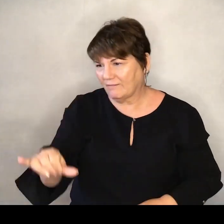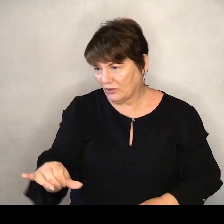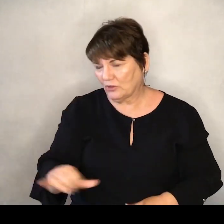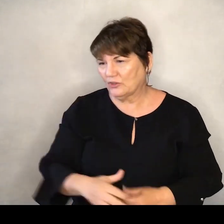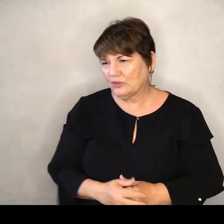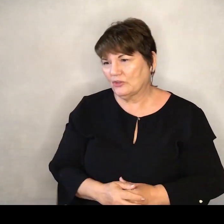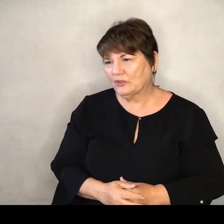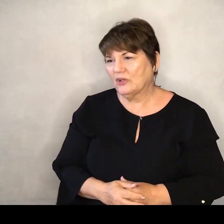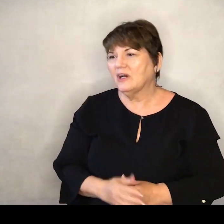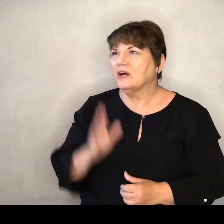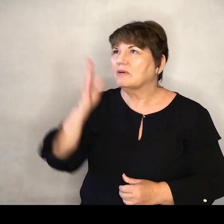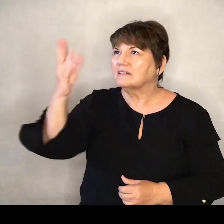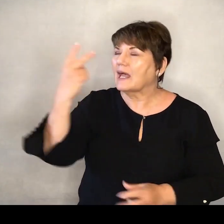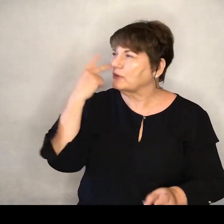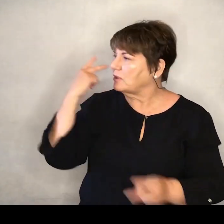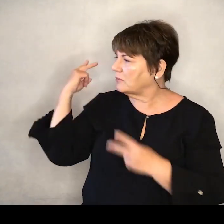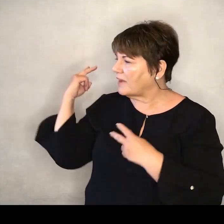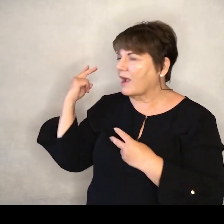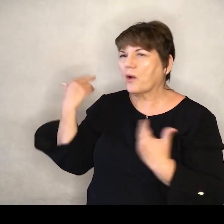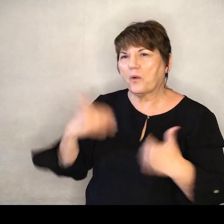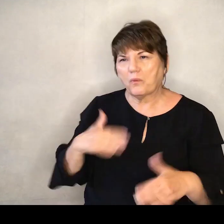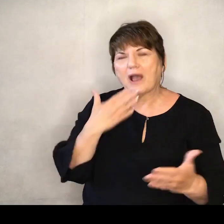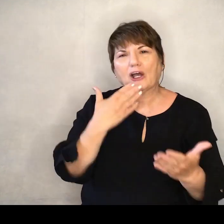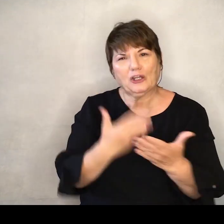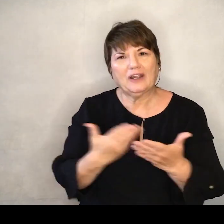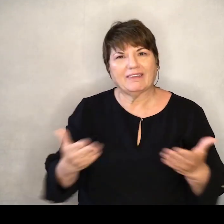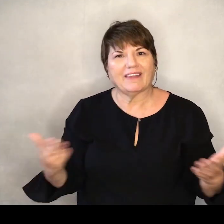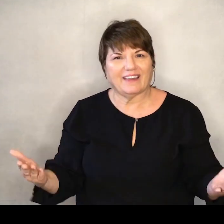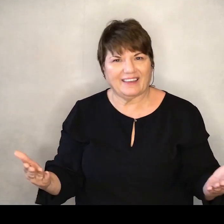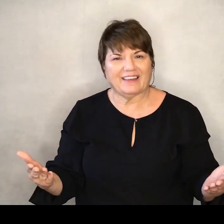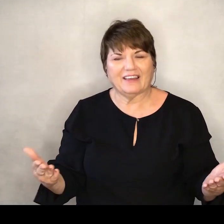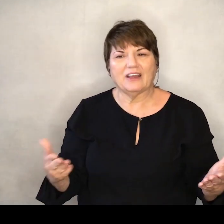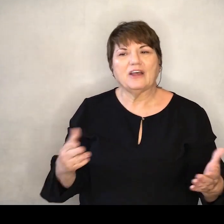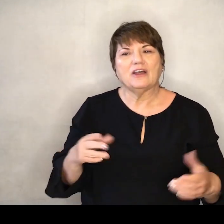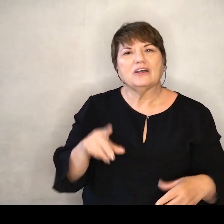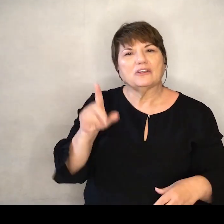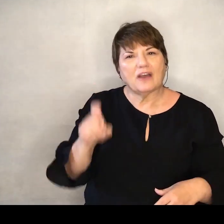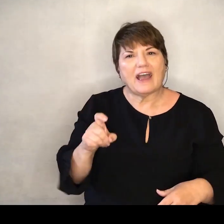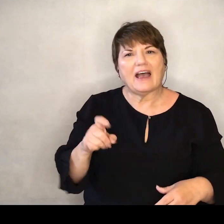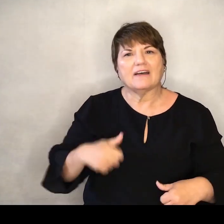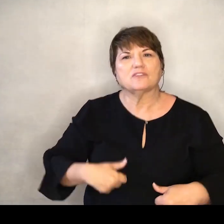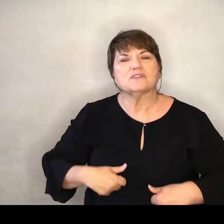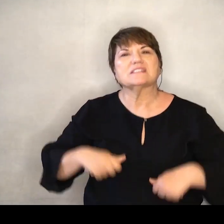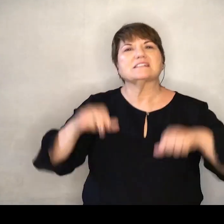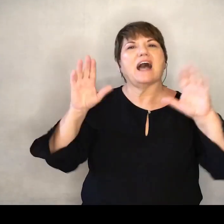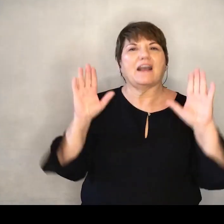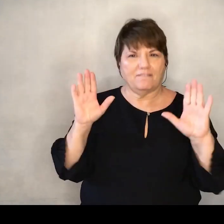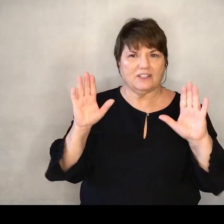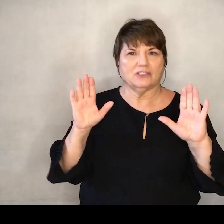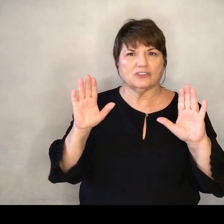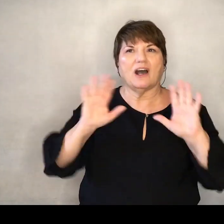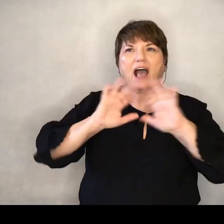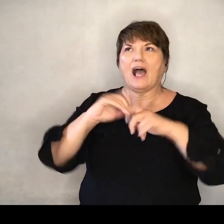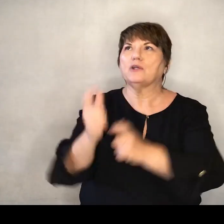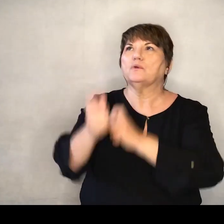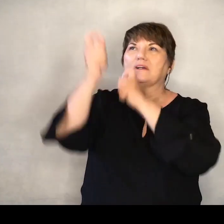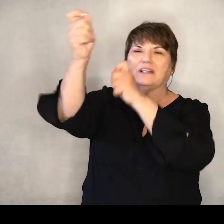And someday you will look back and realize it's a good thing That you have to be sacrificial in the way that you give